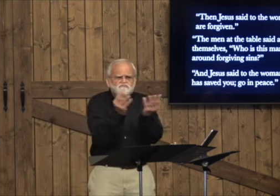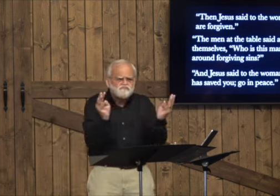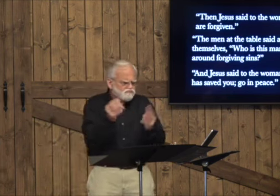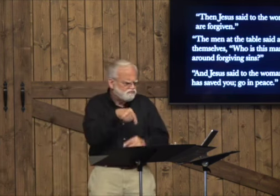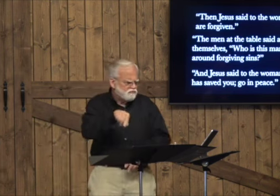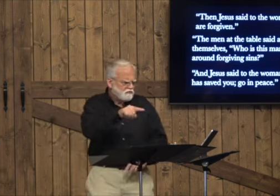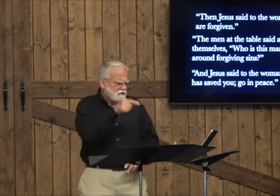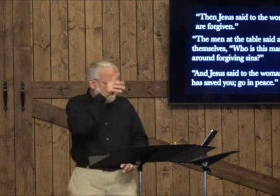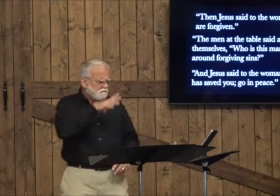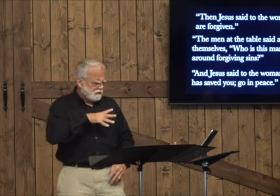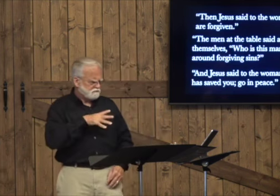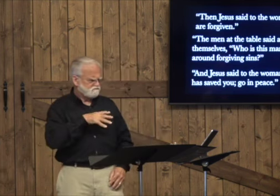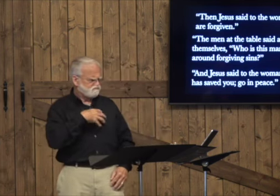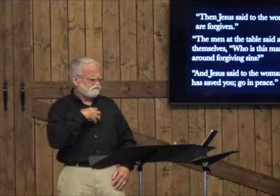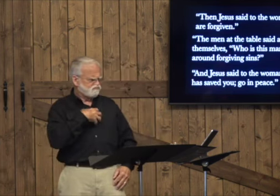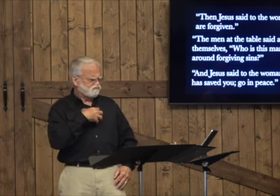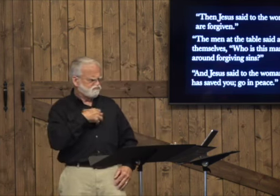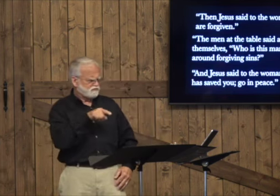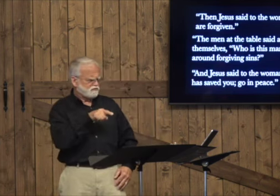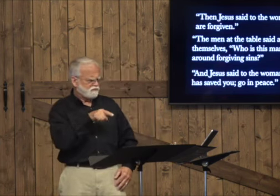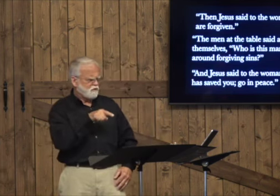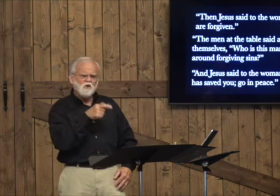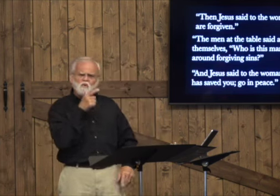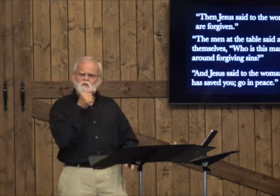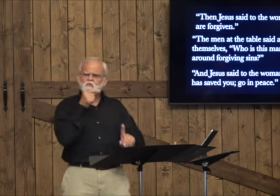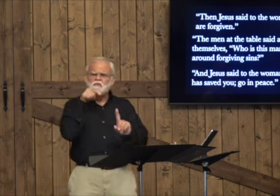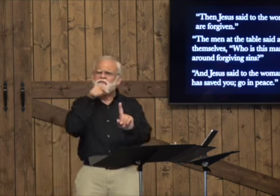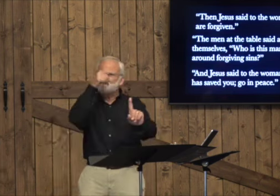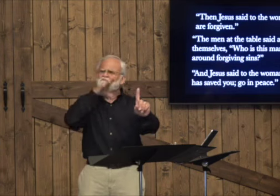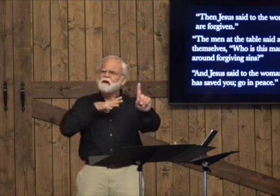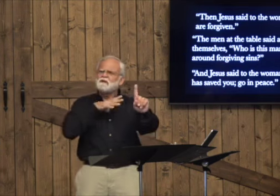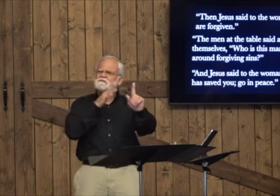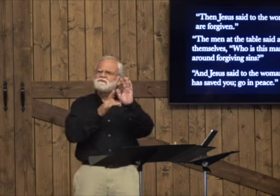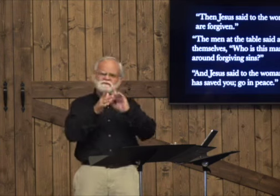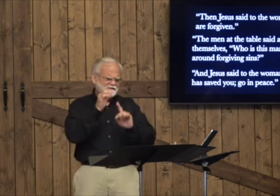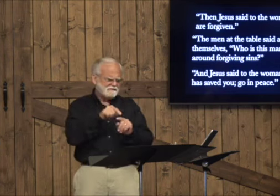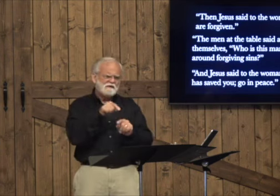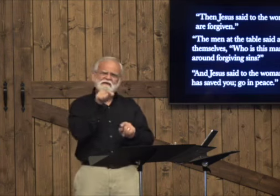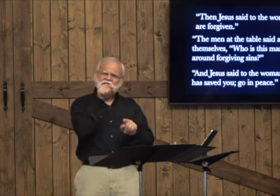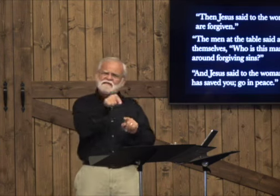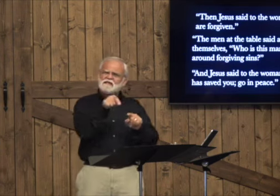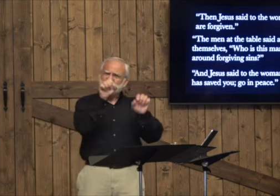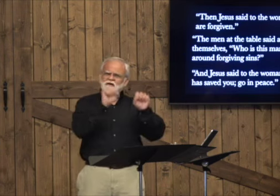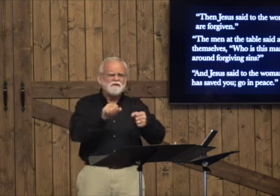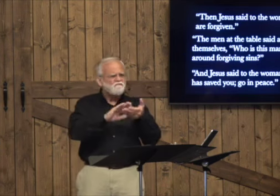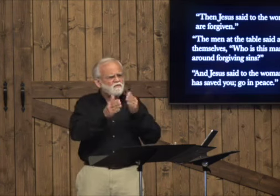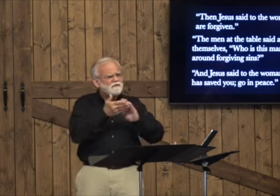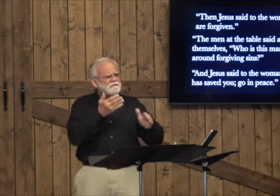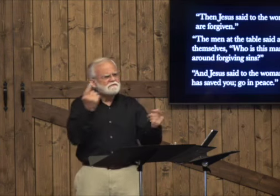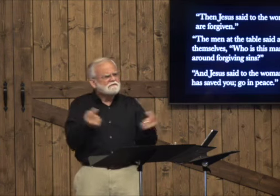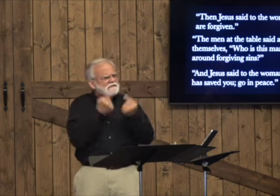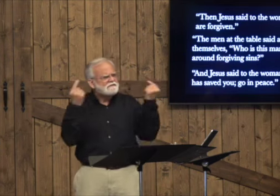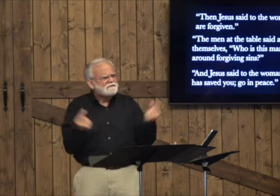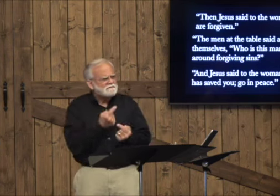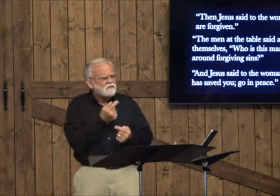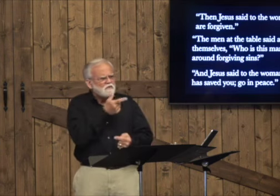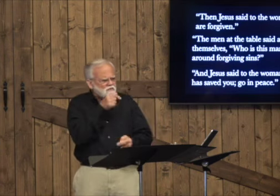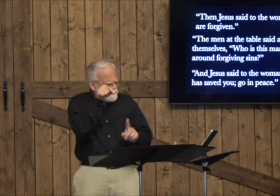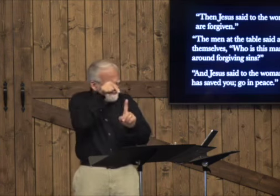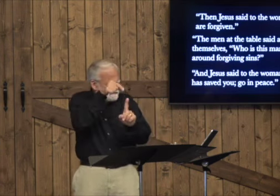The men at the table sat among themselves. Who is this man that he goes around to give him sin?